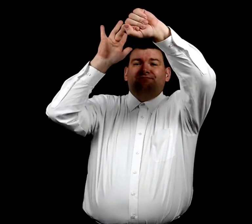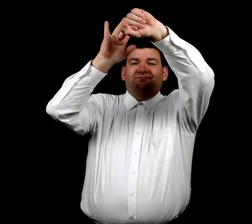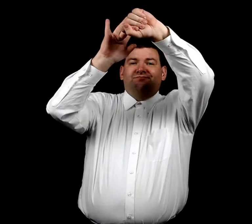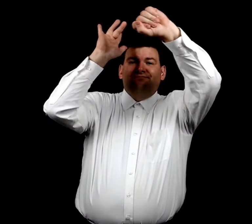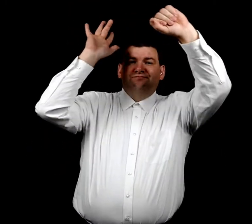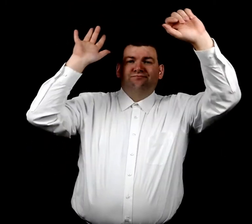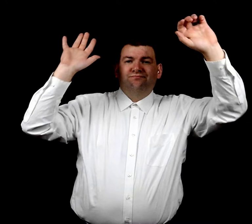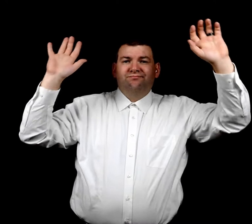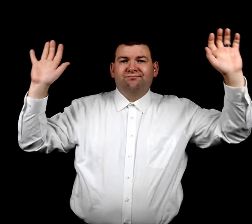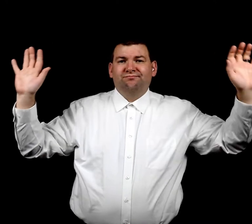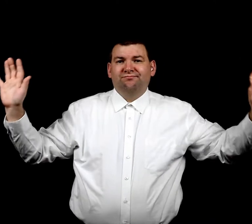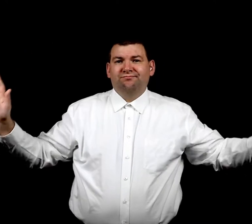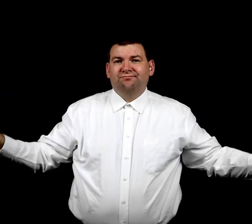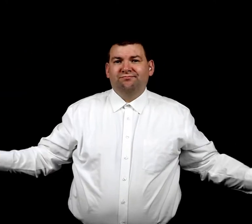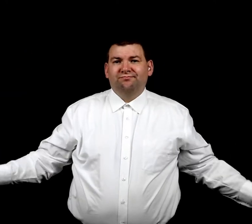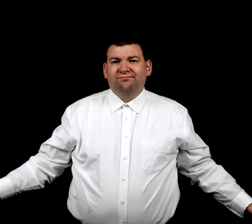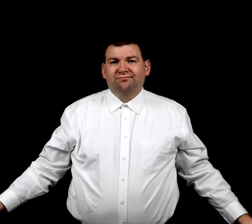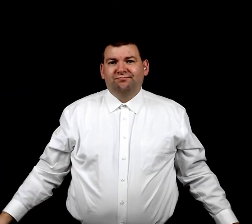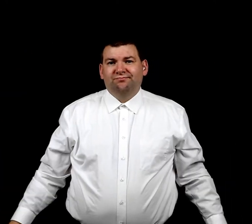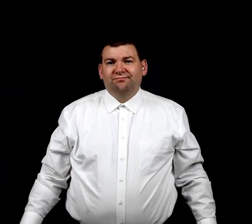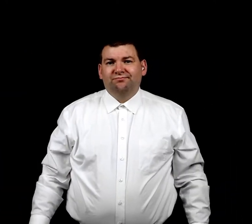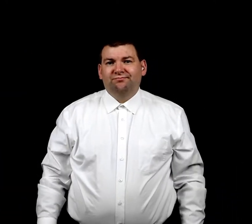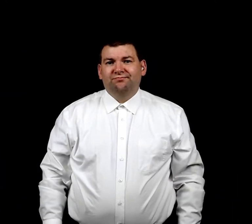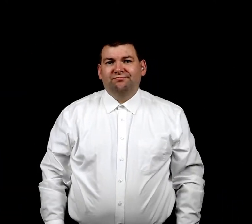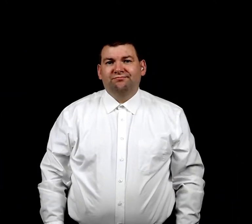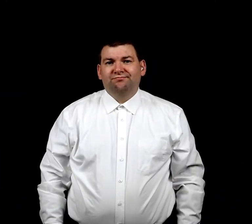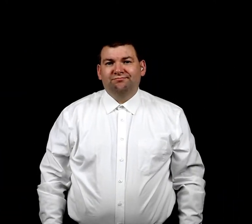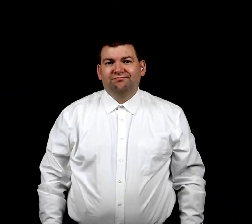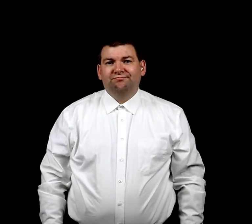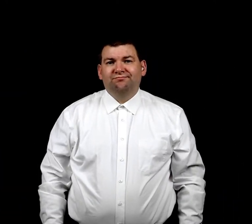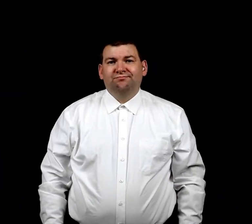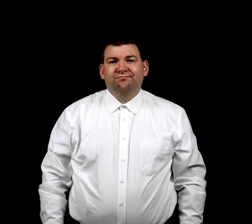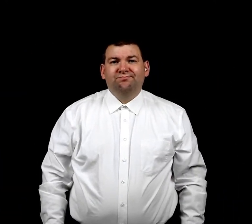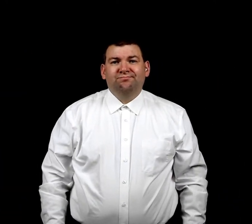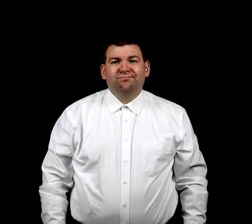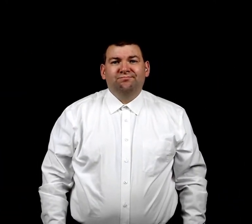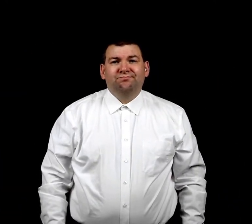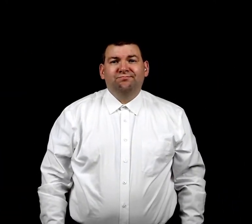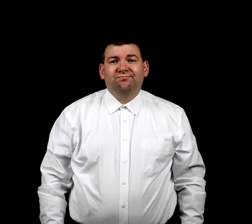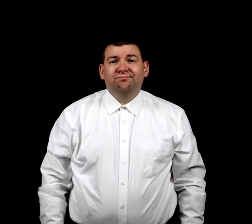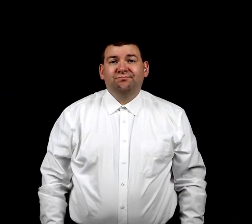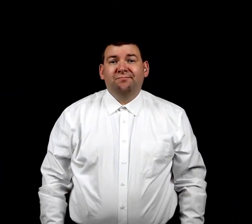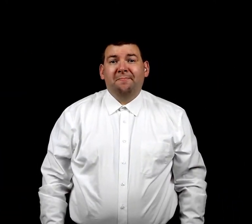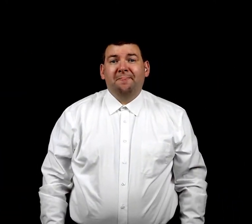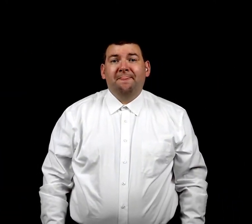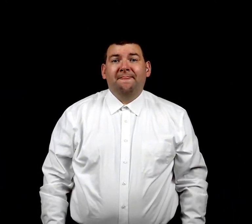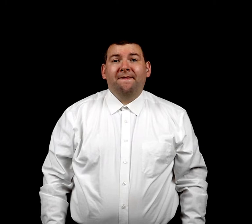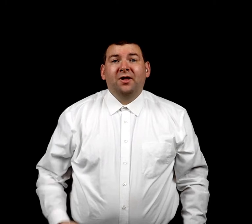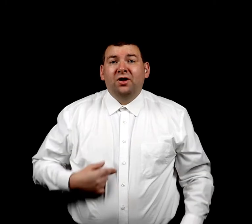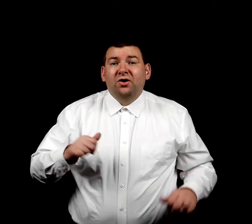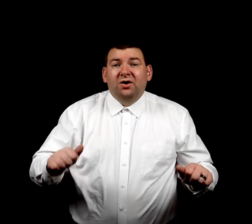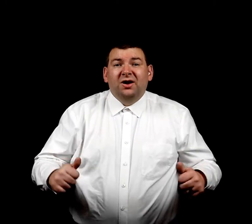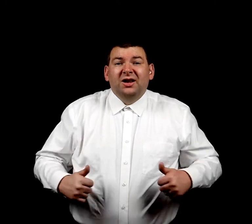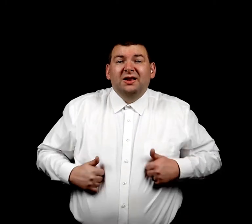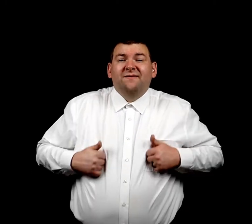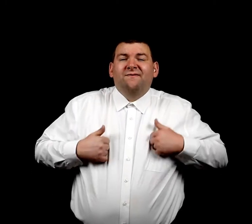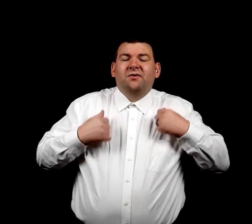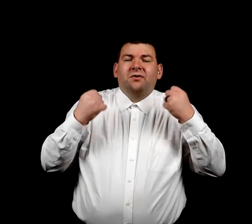I could live without many things And I could